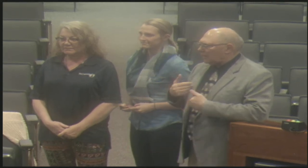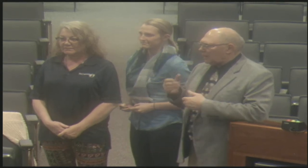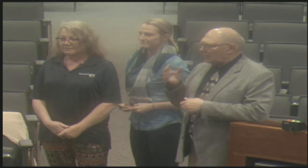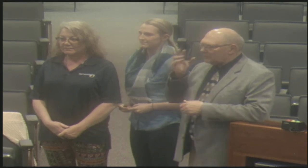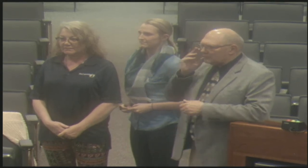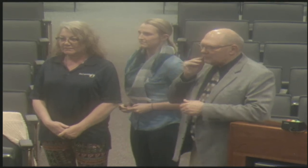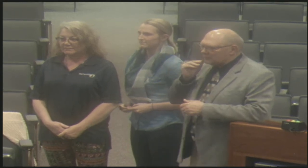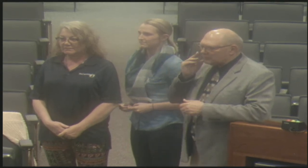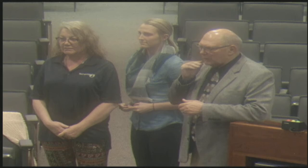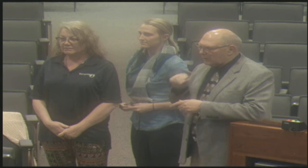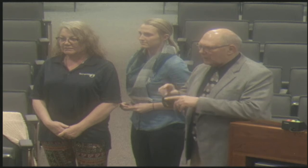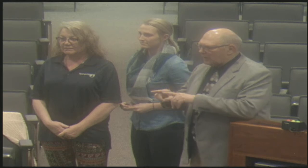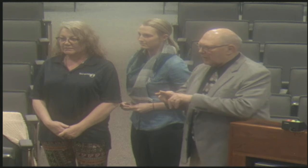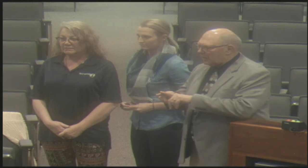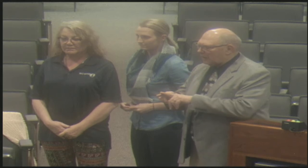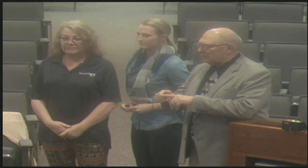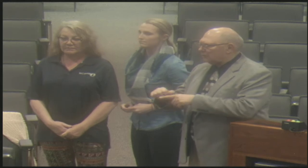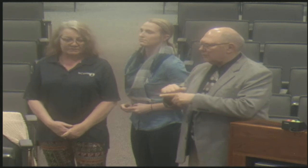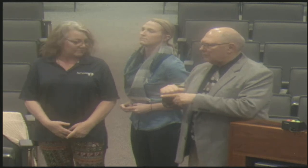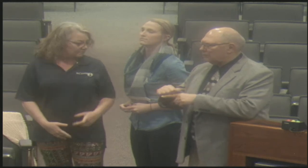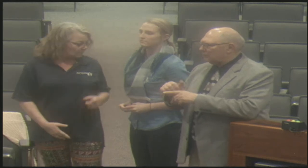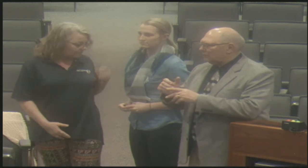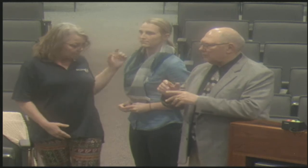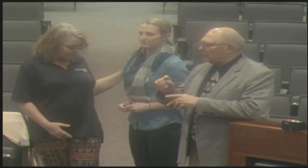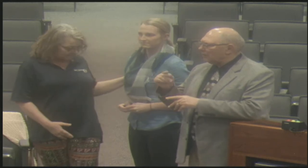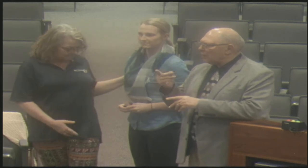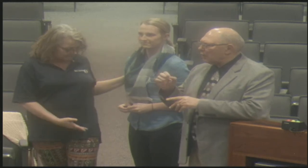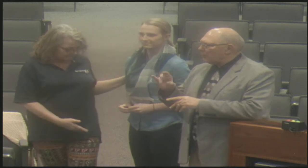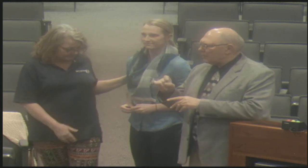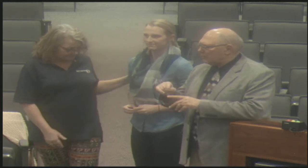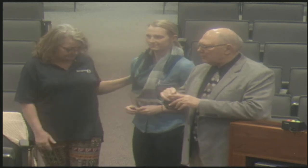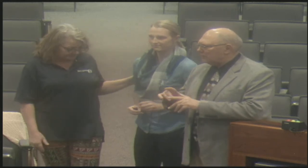in my background. And I have a follow-up question to that.